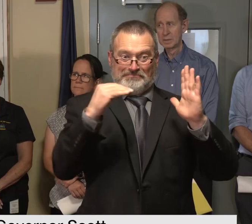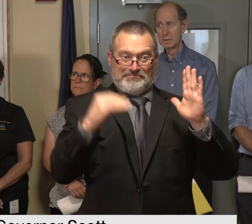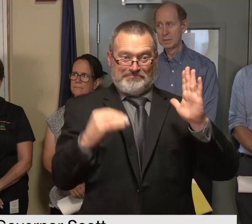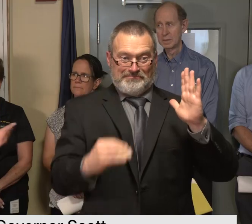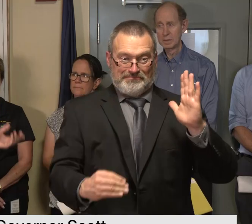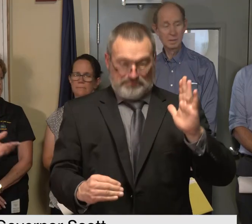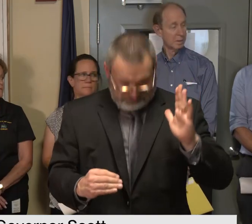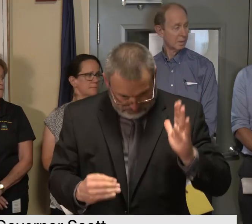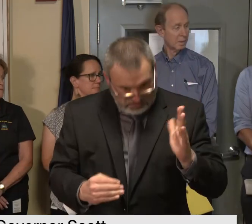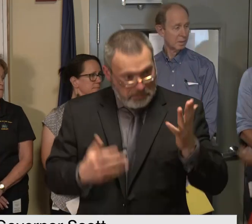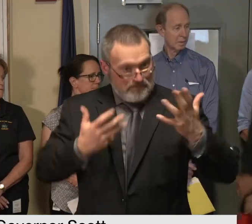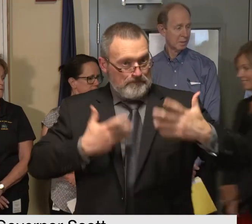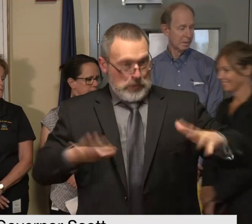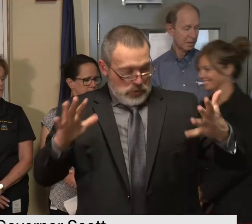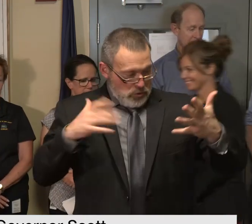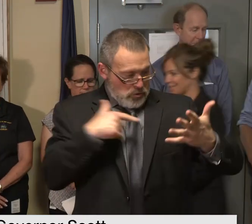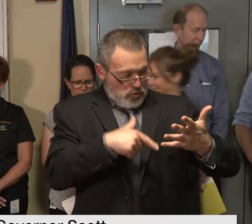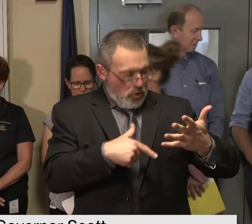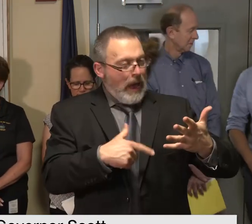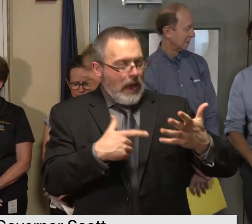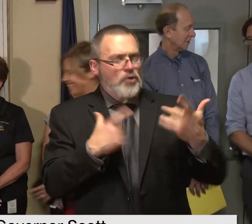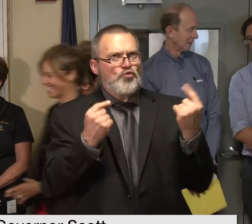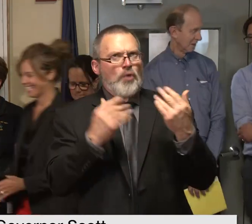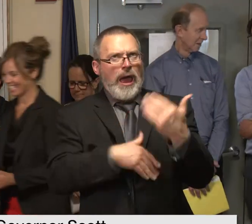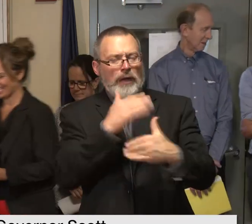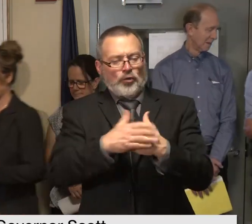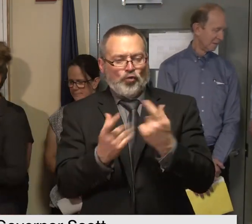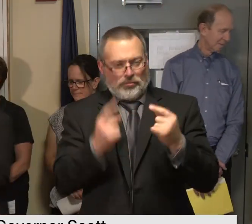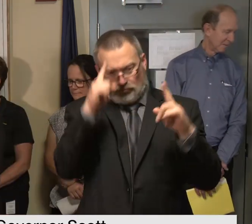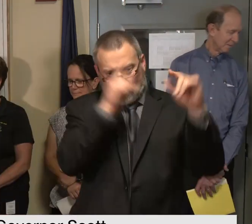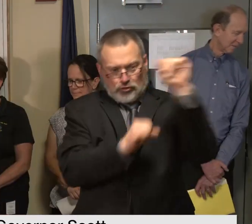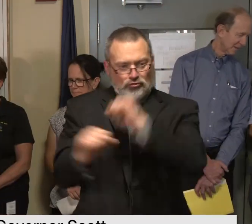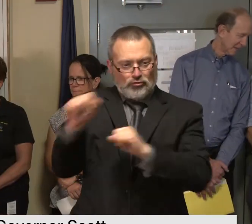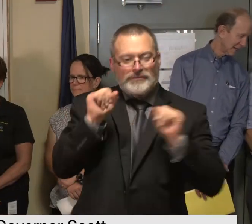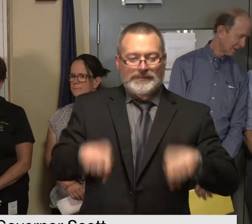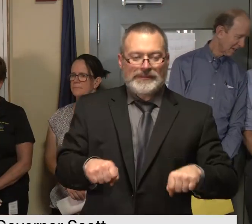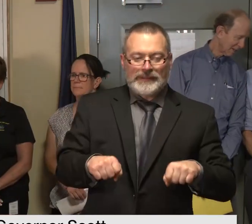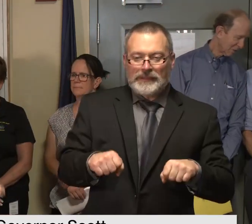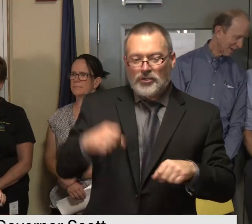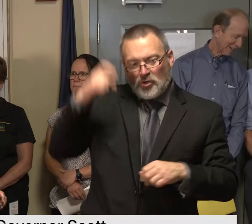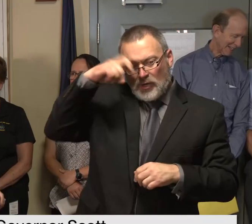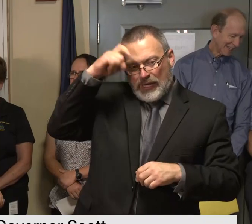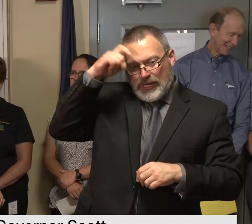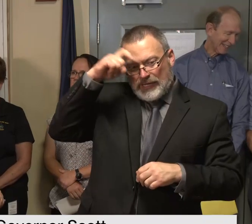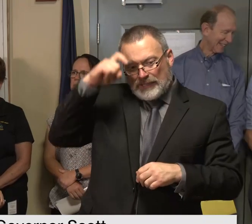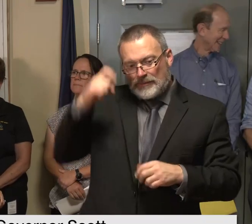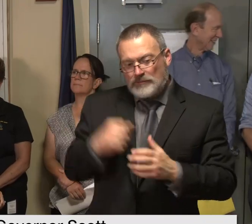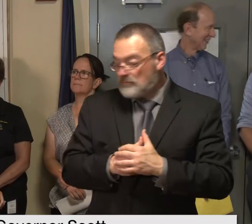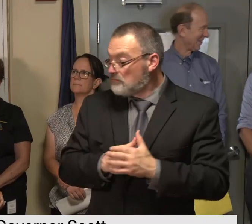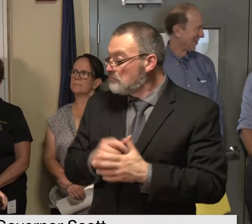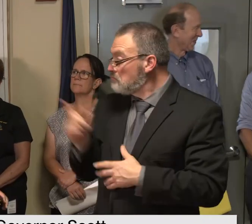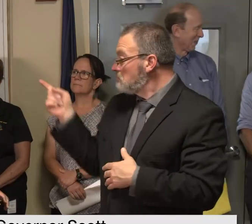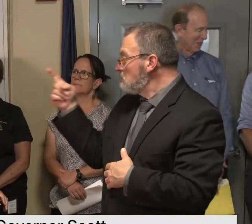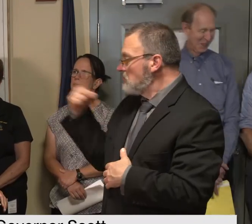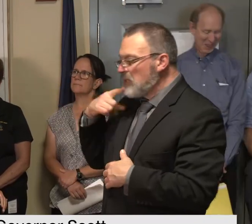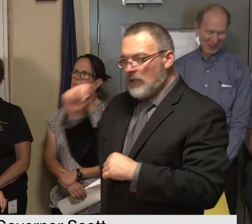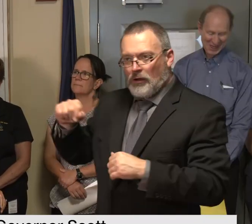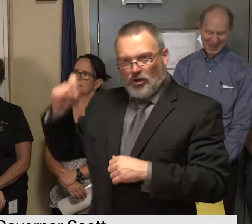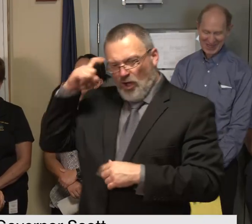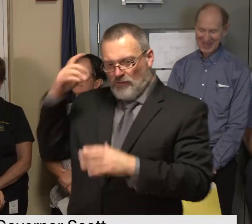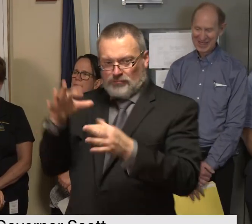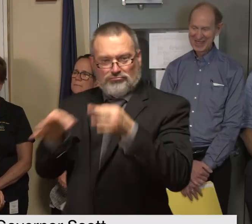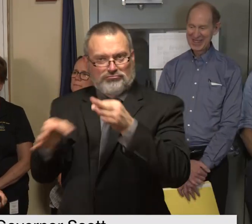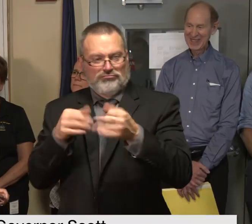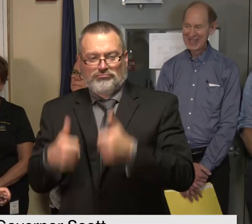yeah why don't you go through that as well governor did such a great job with that but i did want to mention that lindsay